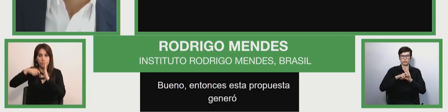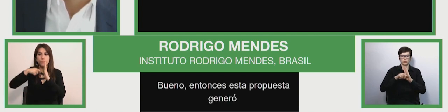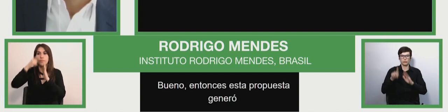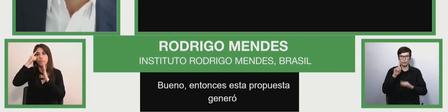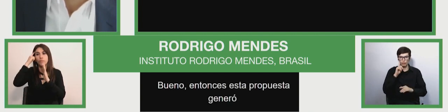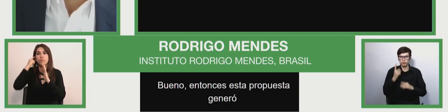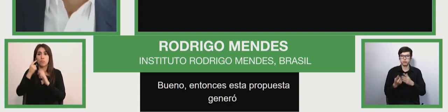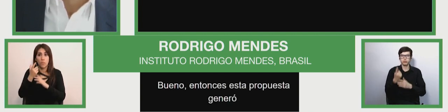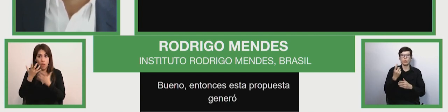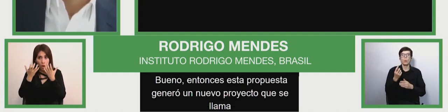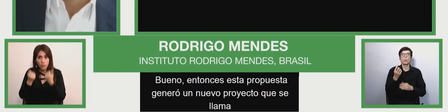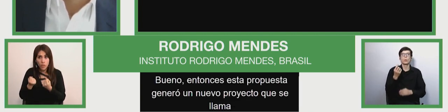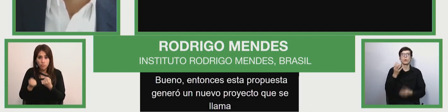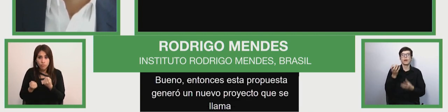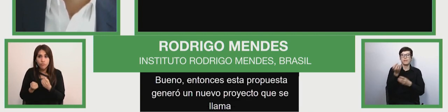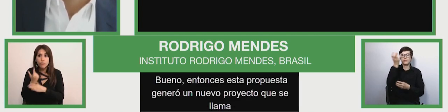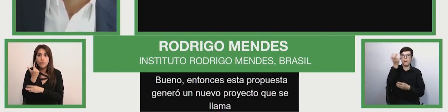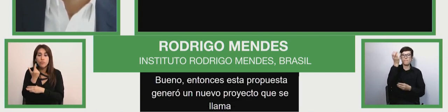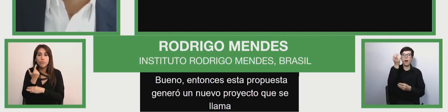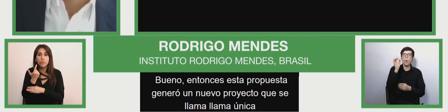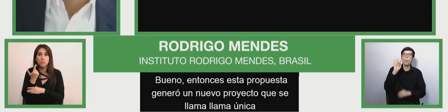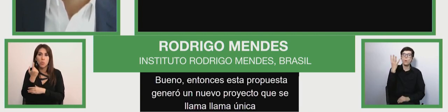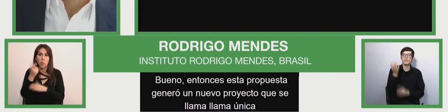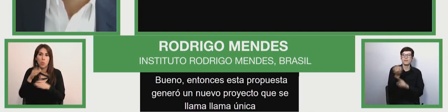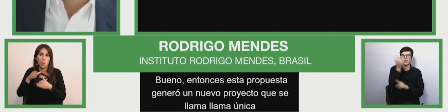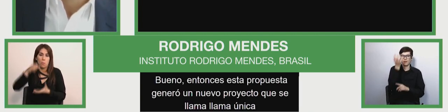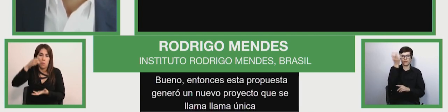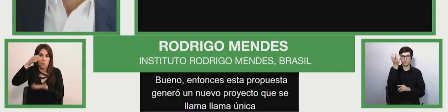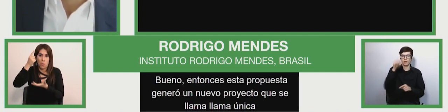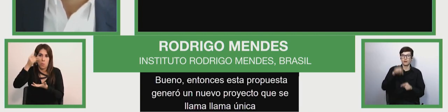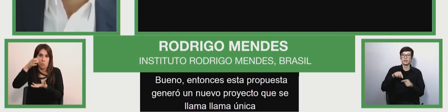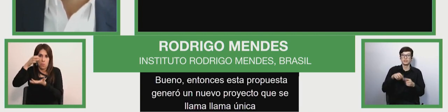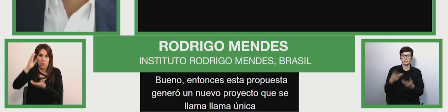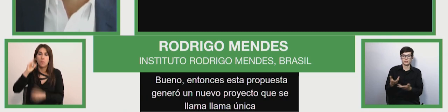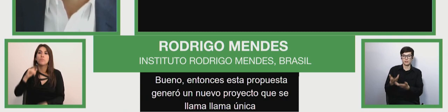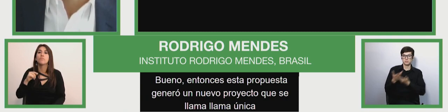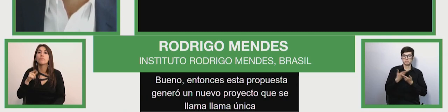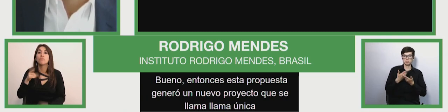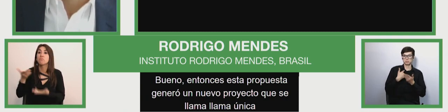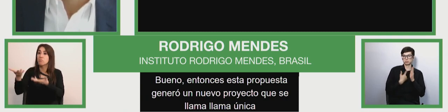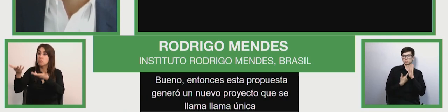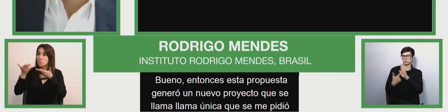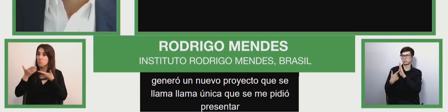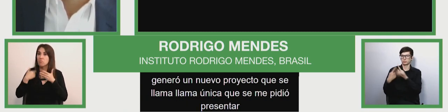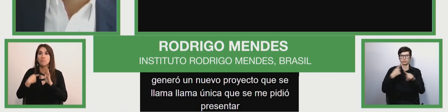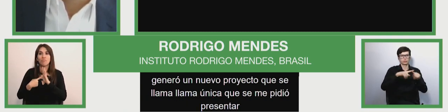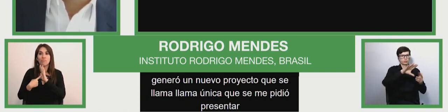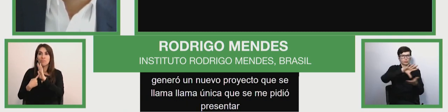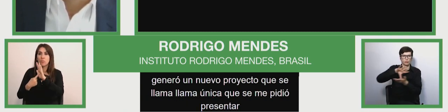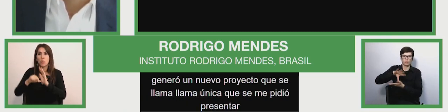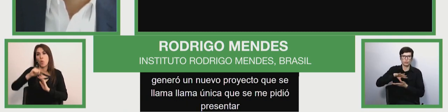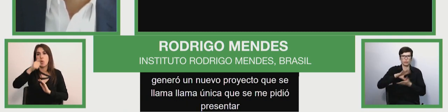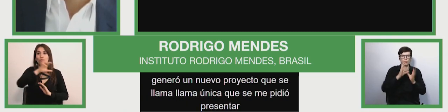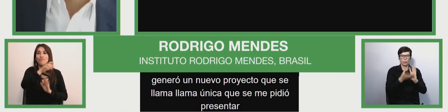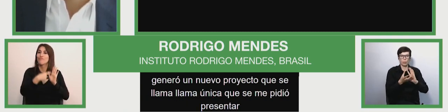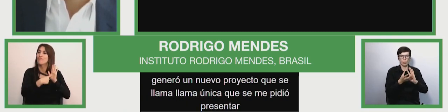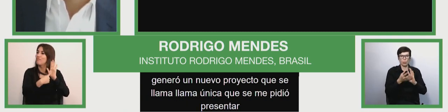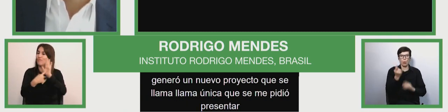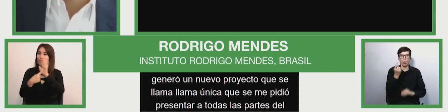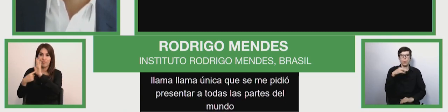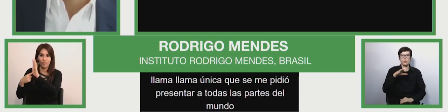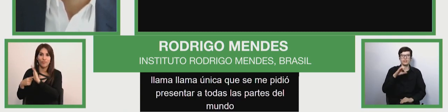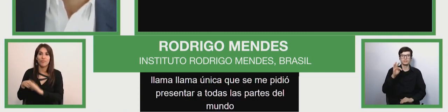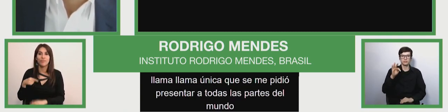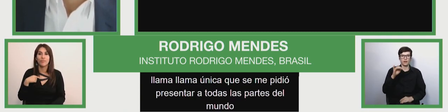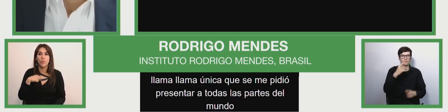Okay, so this proposal generated a new project called One Flame. I have been invited to present